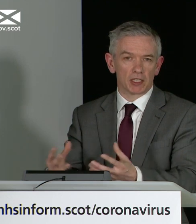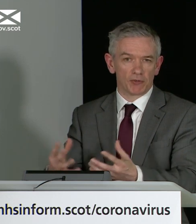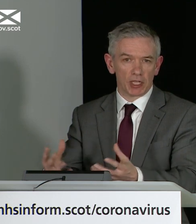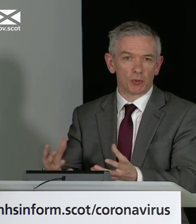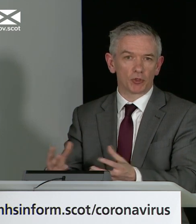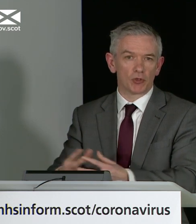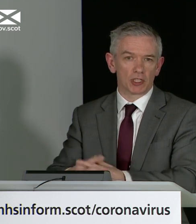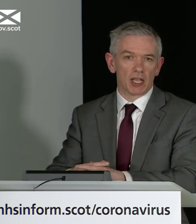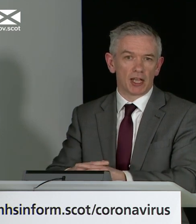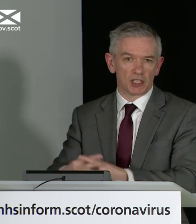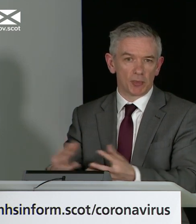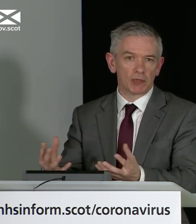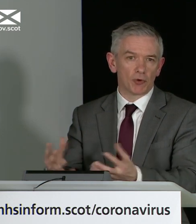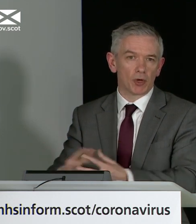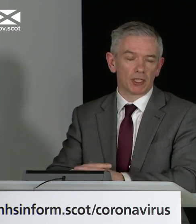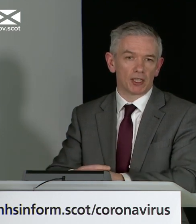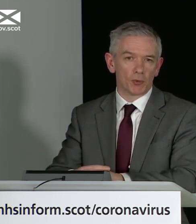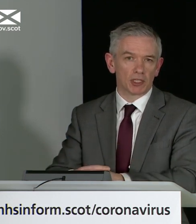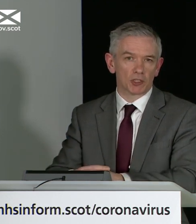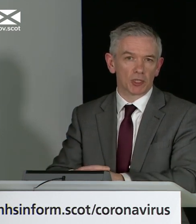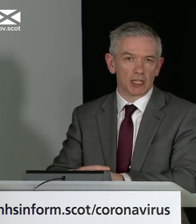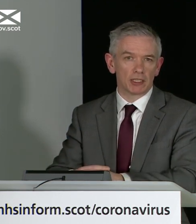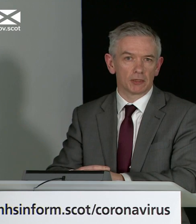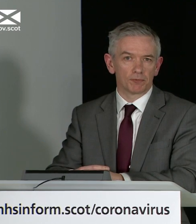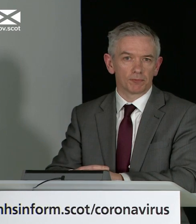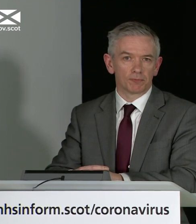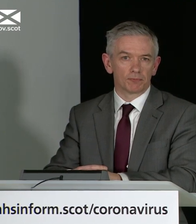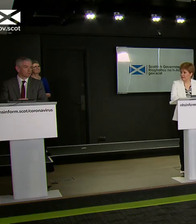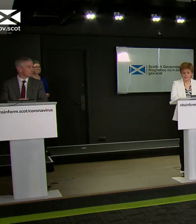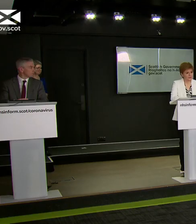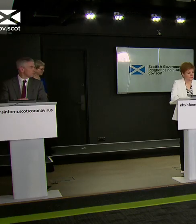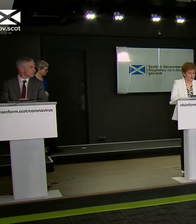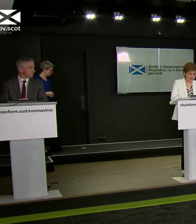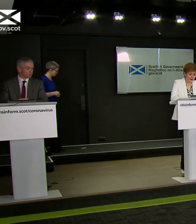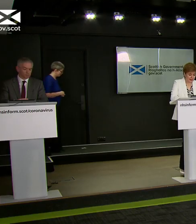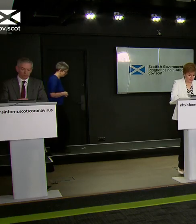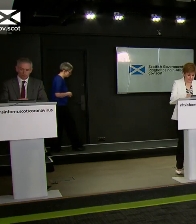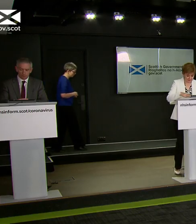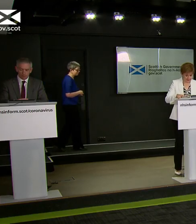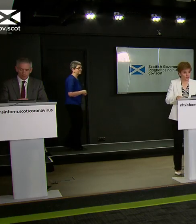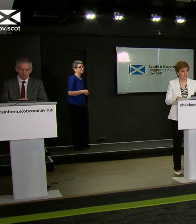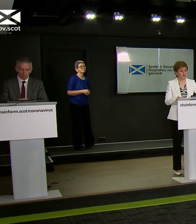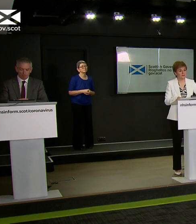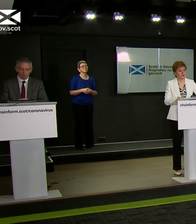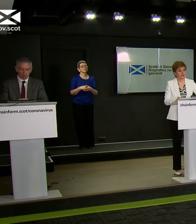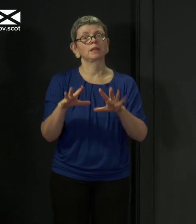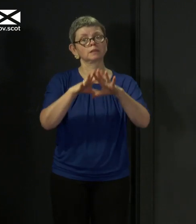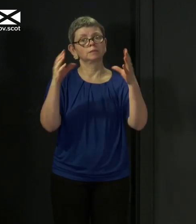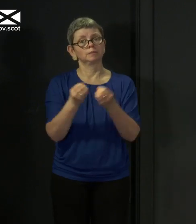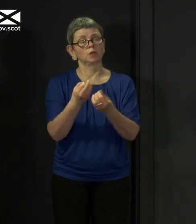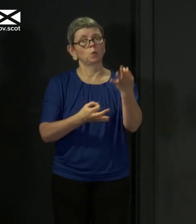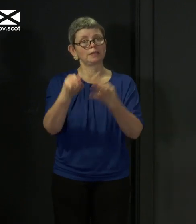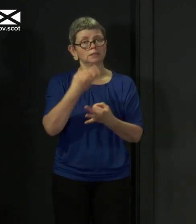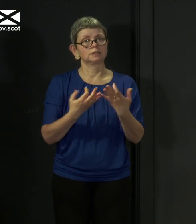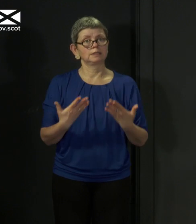data that's available to us and that's meaningful in the way that it's presented. Thank you, Gregor. That concludes the questions we